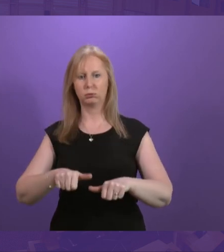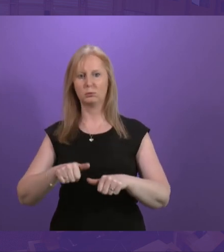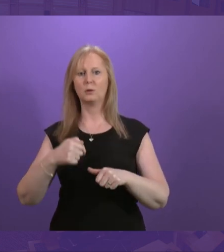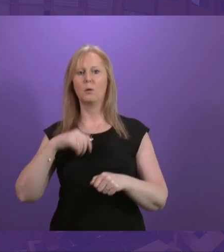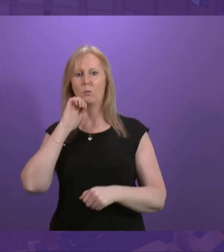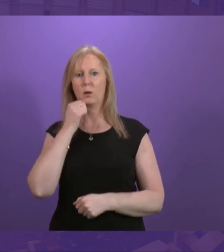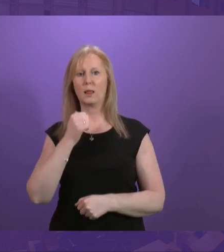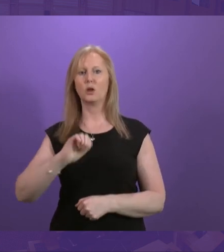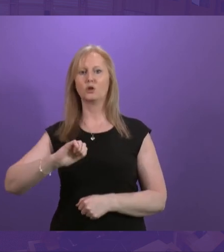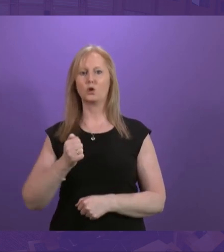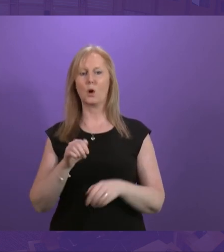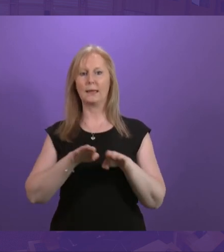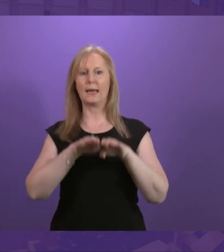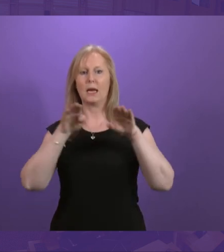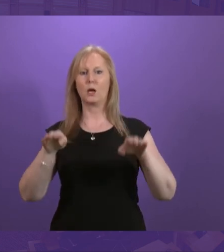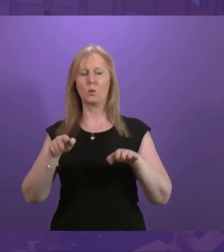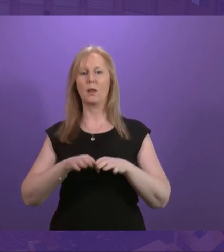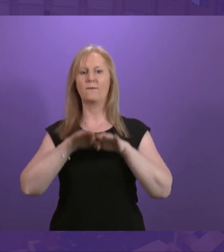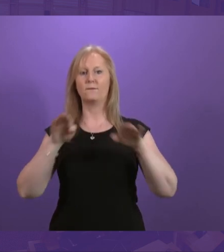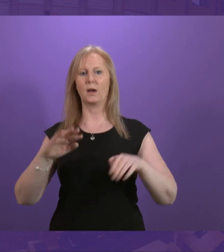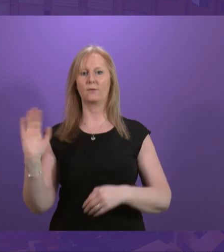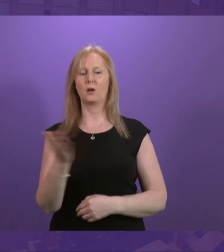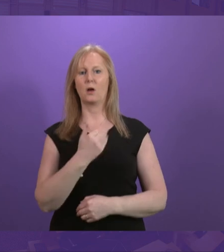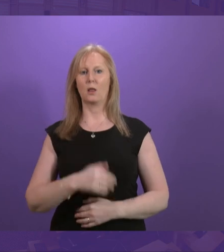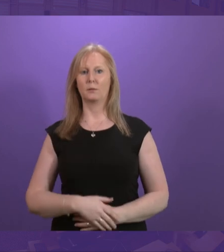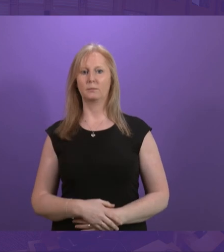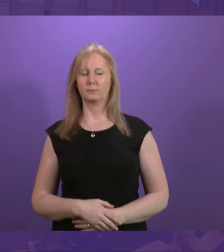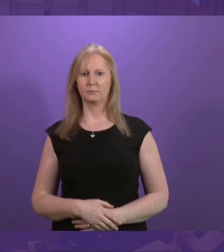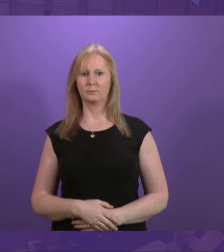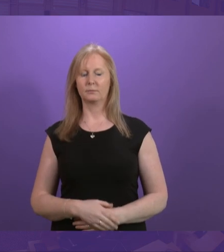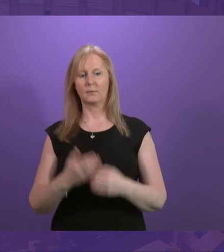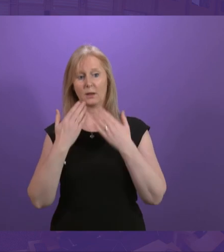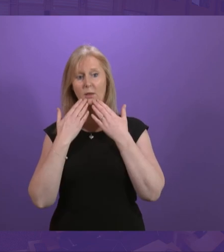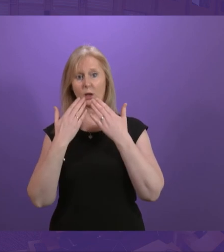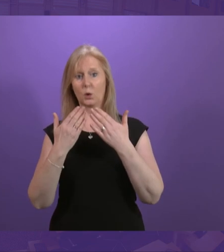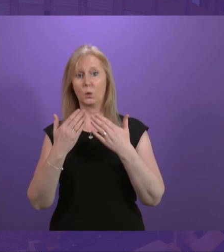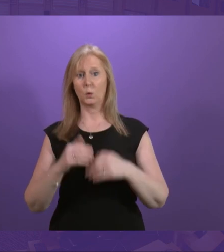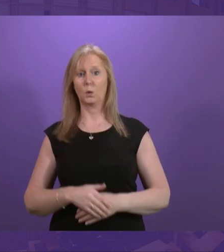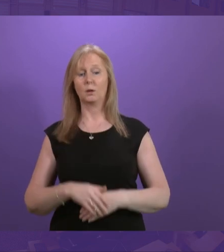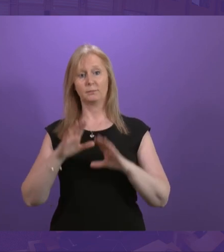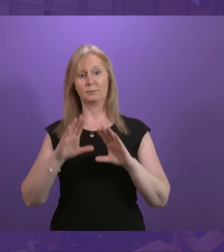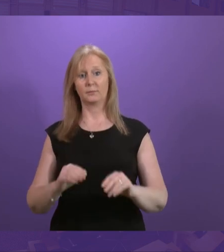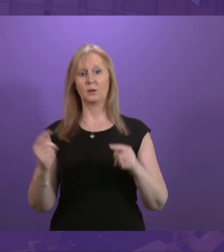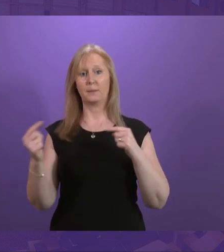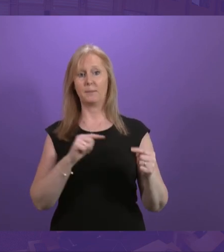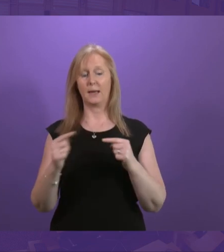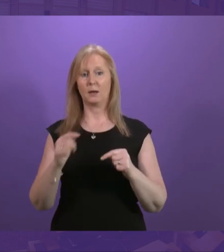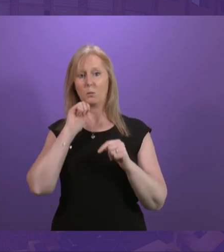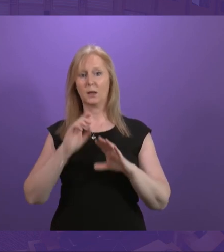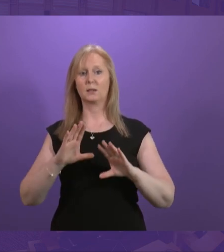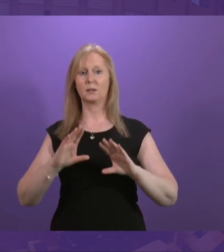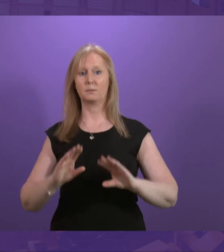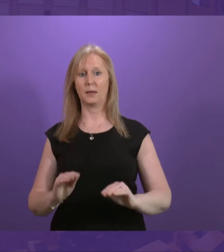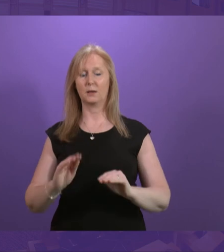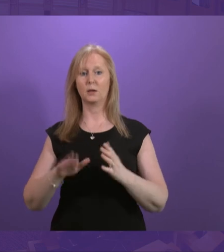a more equal Scotland and a Scotland for everyone Thank you very much that concludes the debate and I suspend this meeting of Parliament